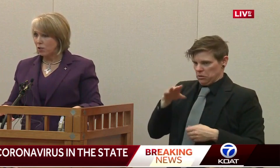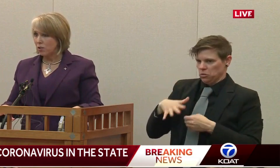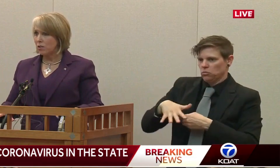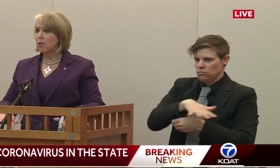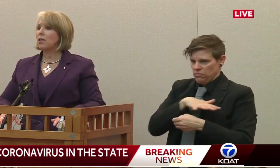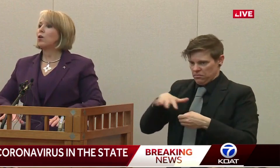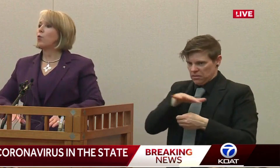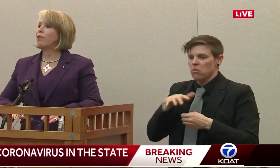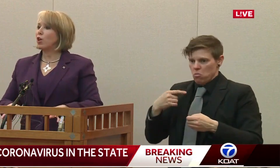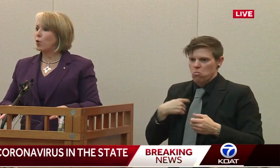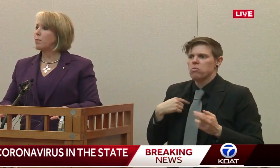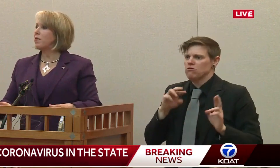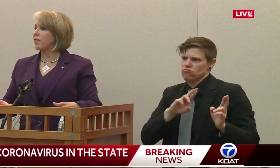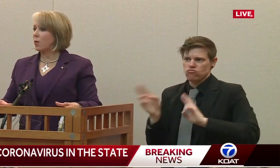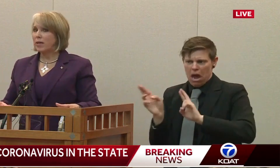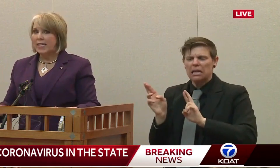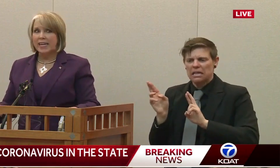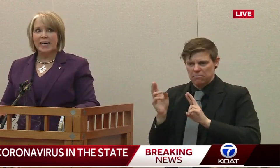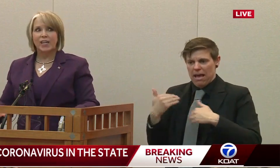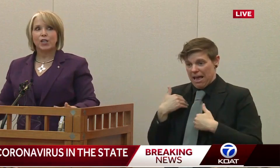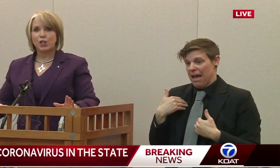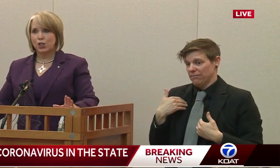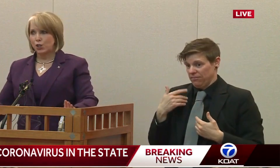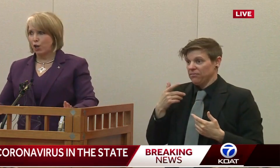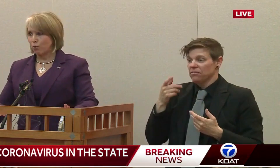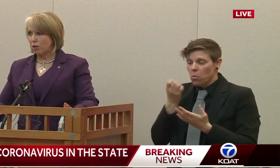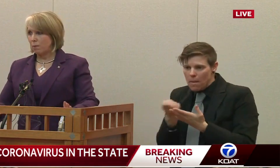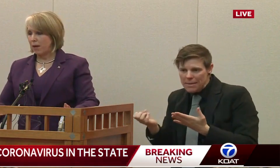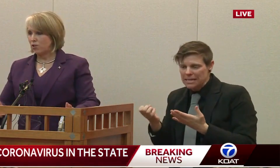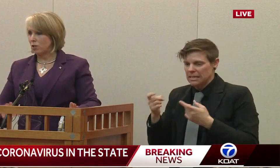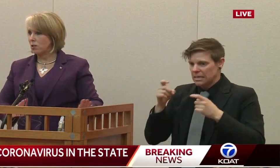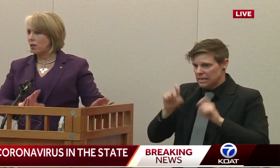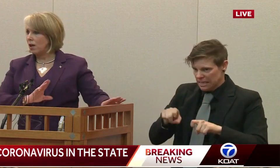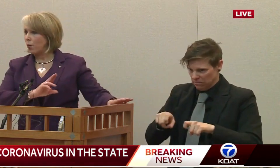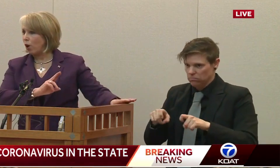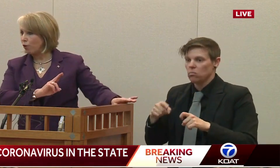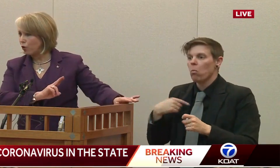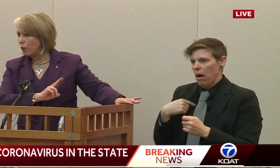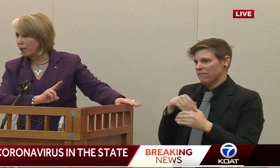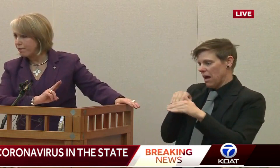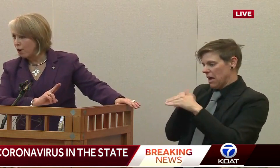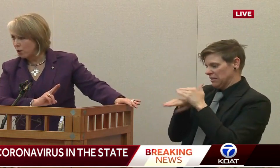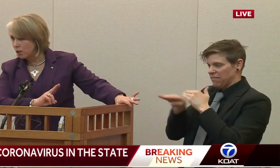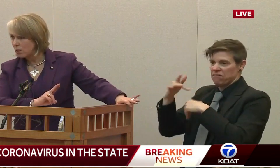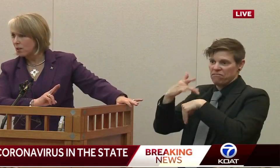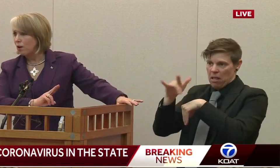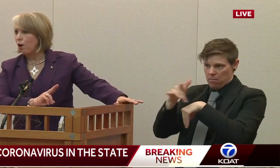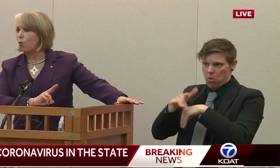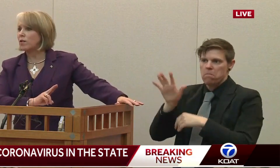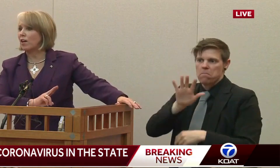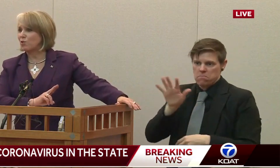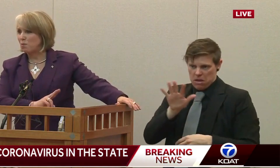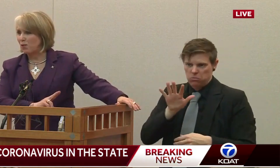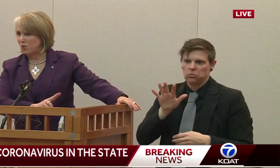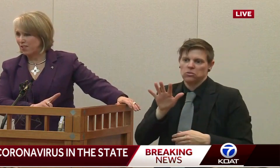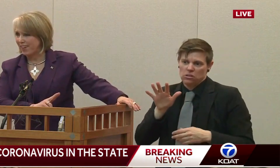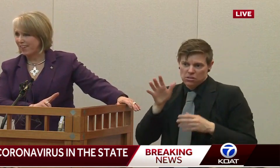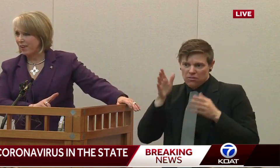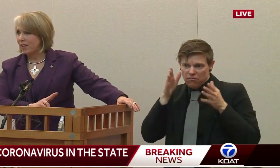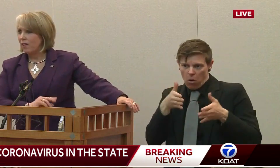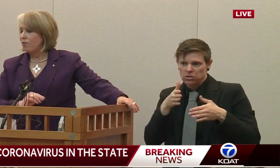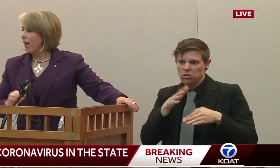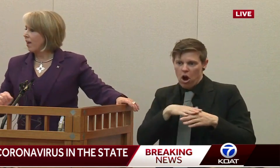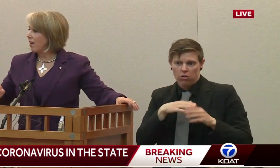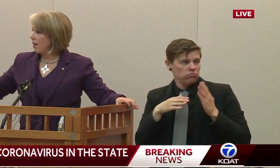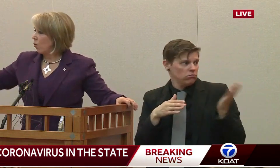Mexico patients with the equipment that they would need to do those patients. I want to also really focus on what Dr. Smeltzer